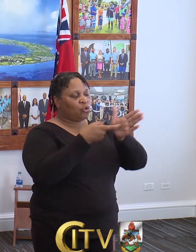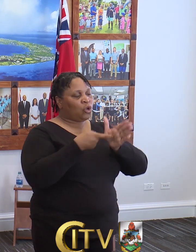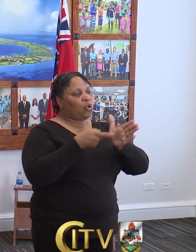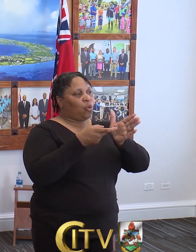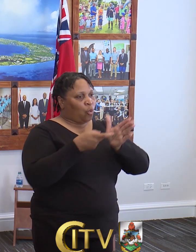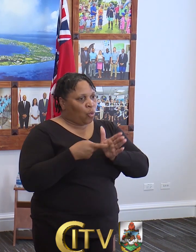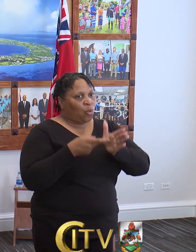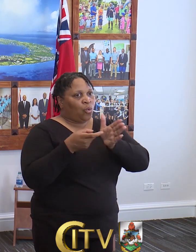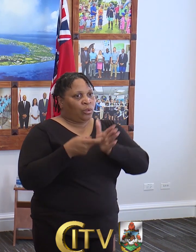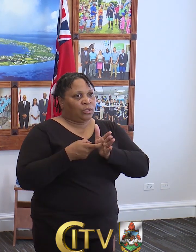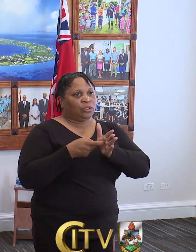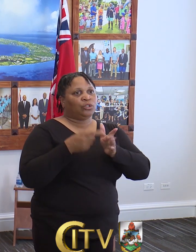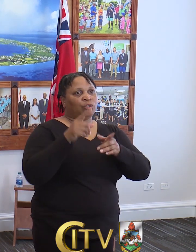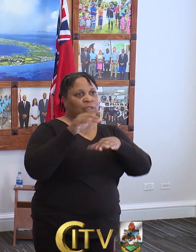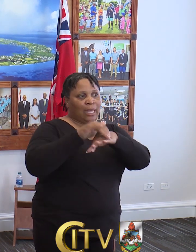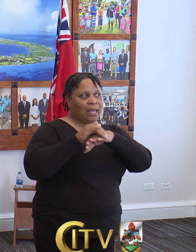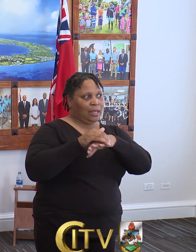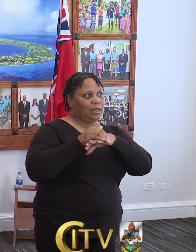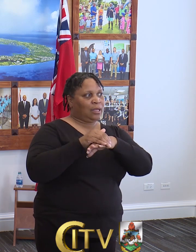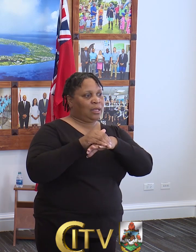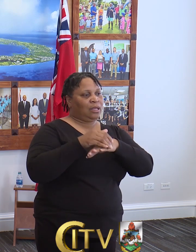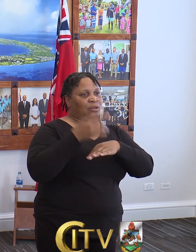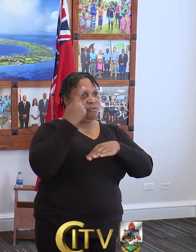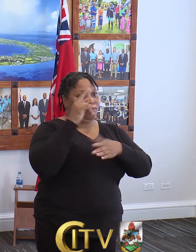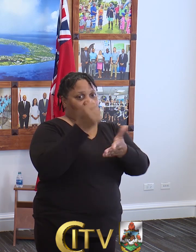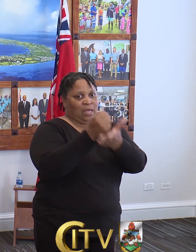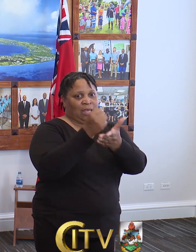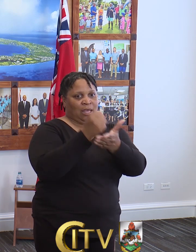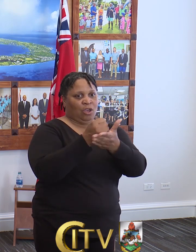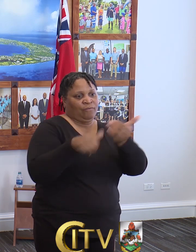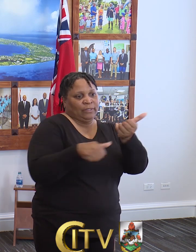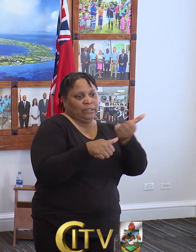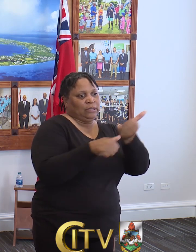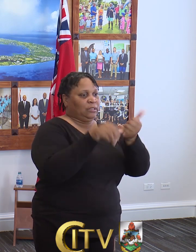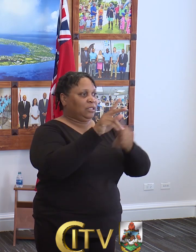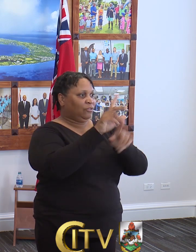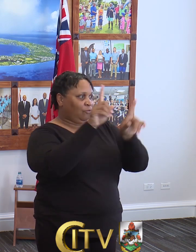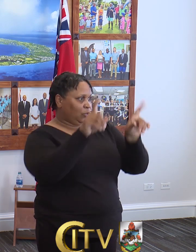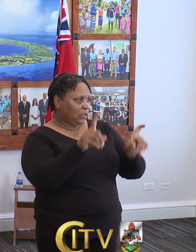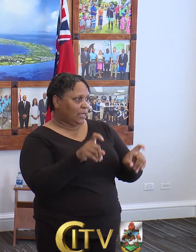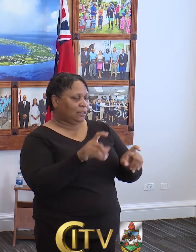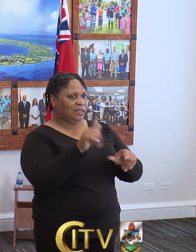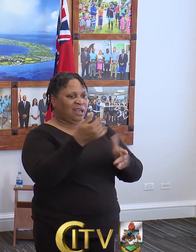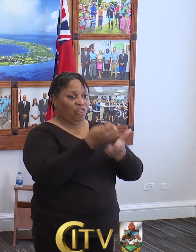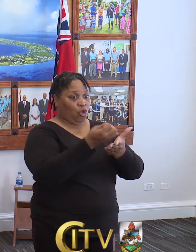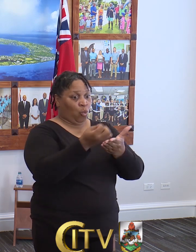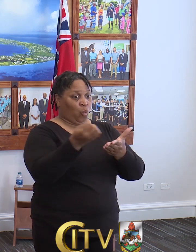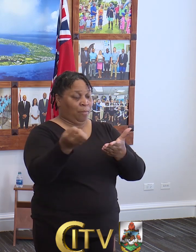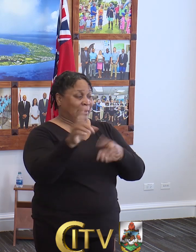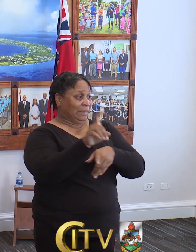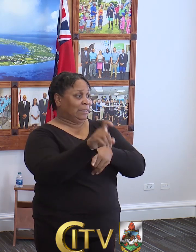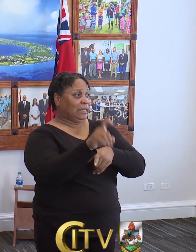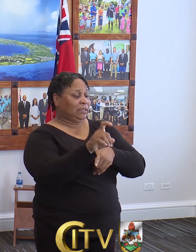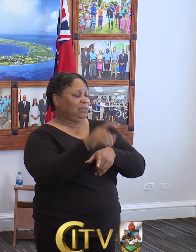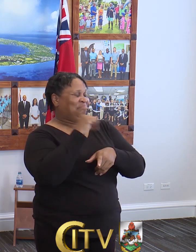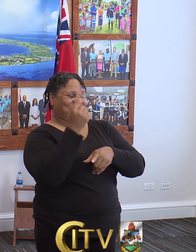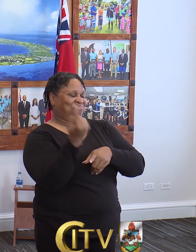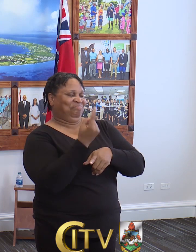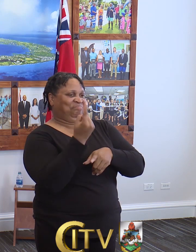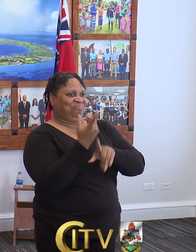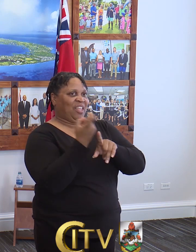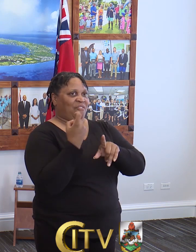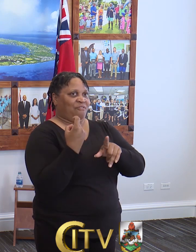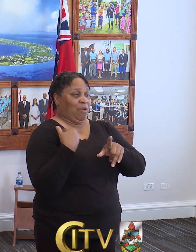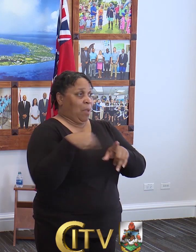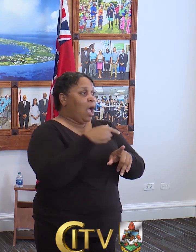Public Health England for testing kits, for assistance, for other particular equipment that is necessary, that has not only come in